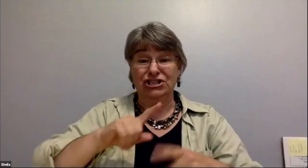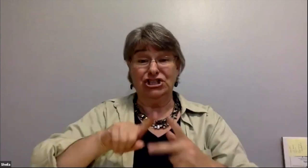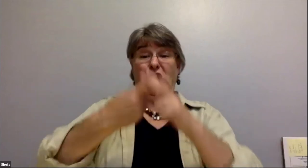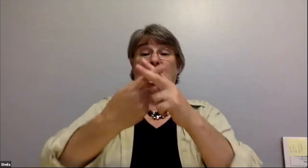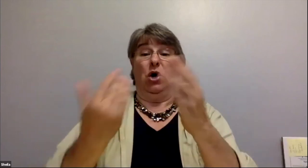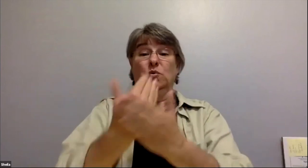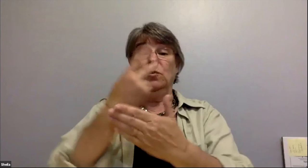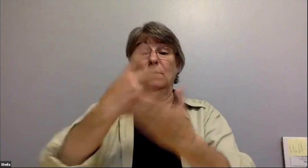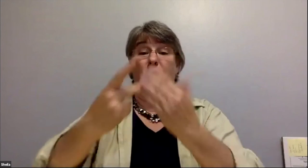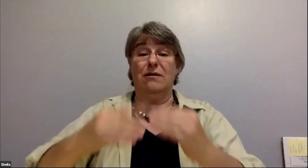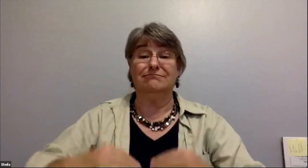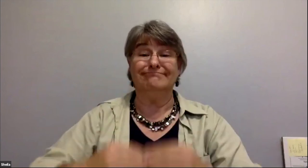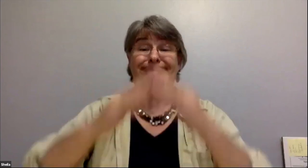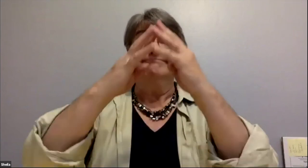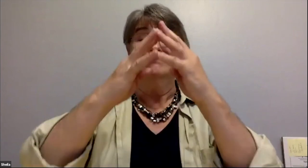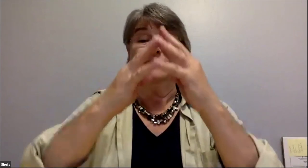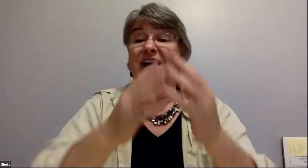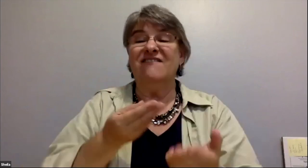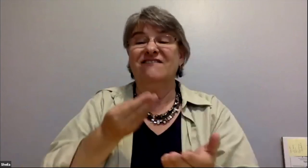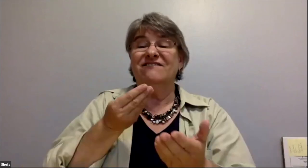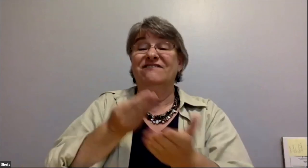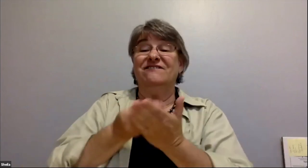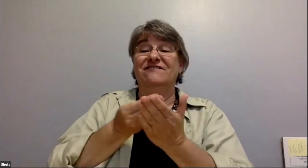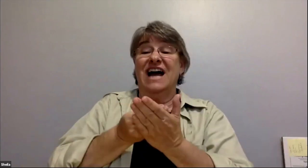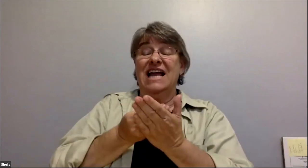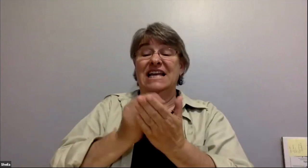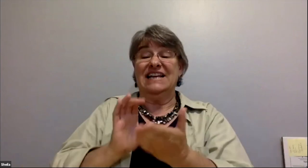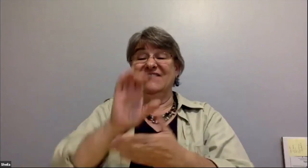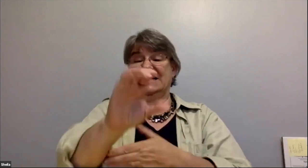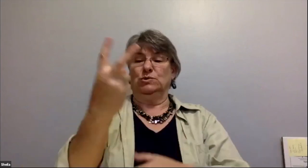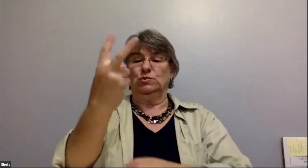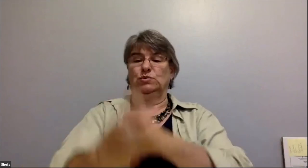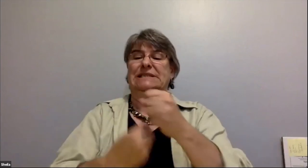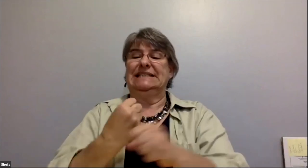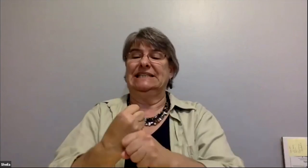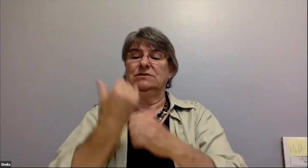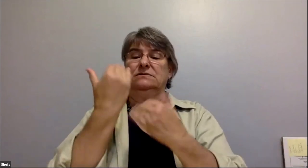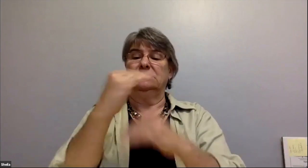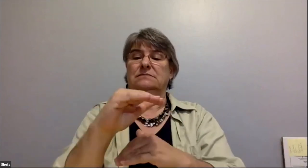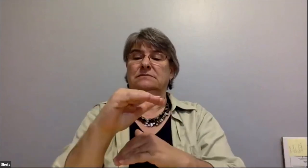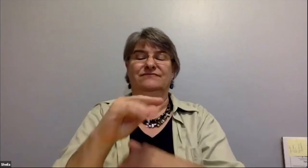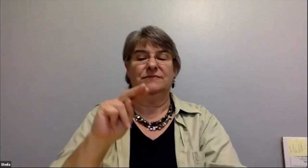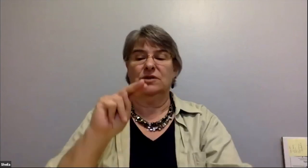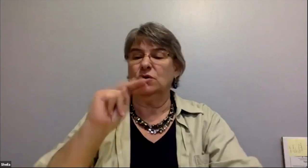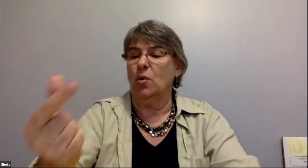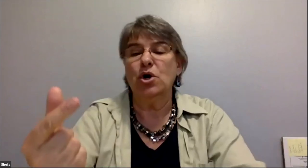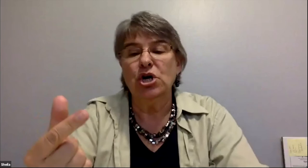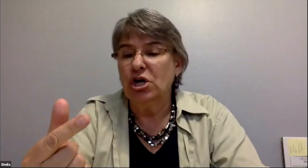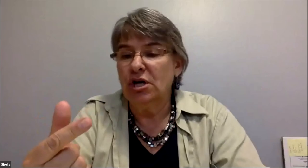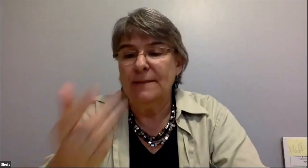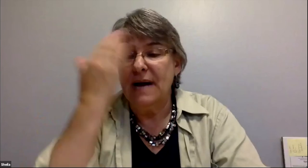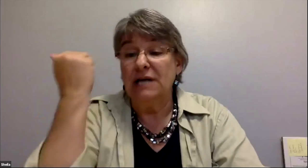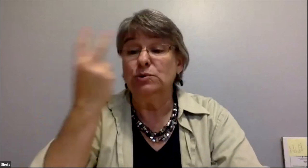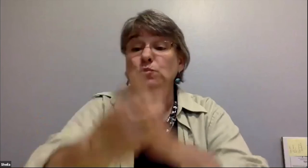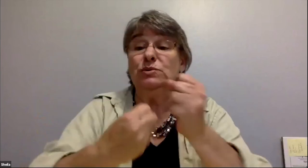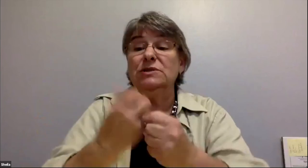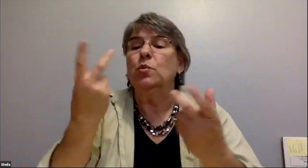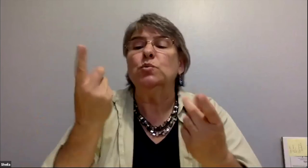say we're only going to fund you for two years and that's it and that's no good so if you look at uh sustainability